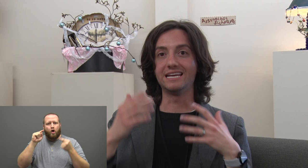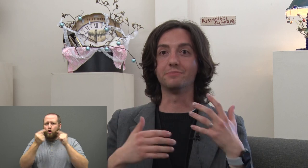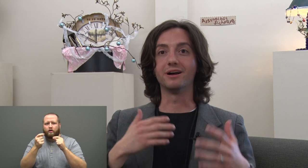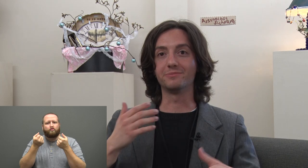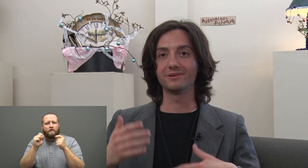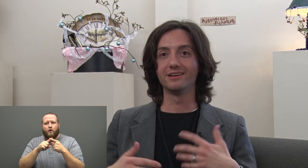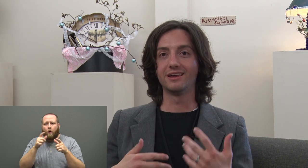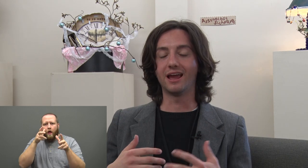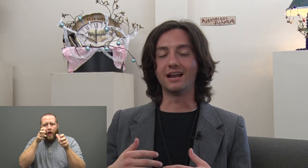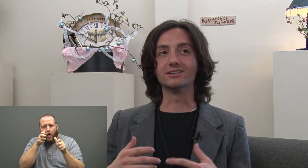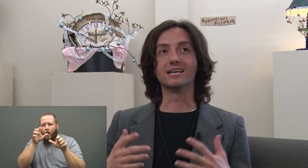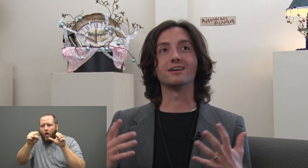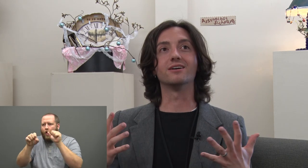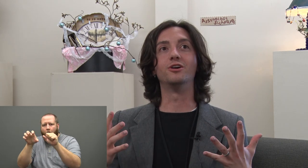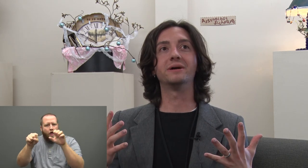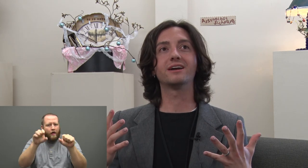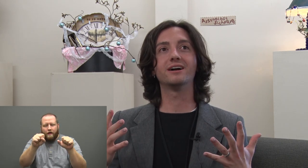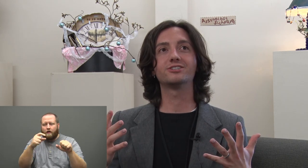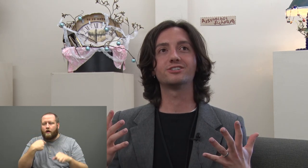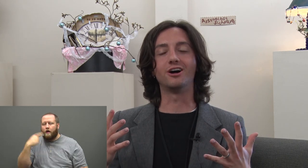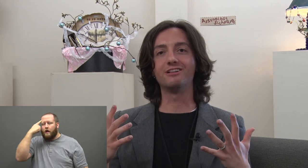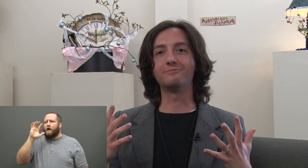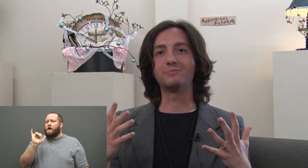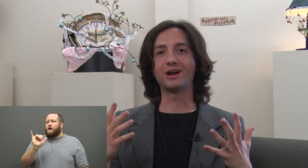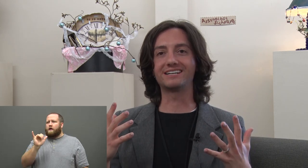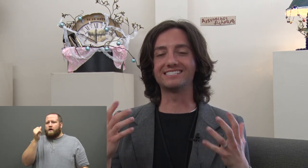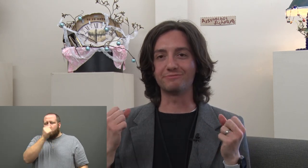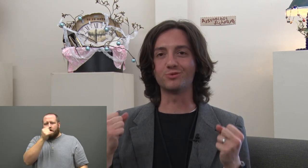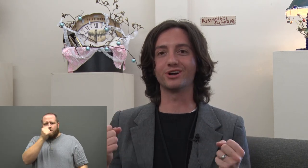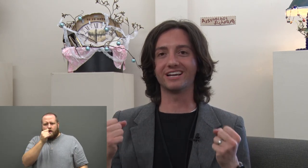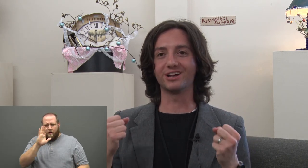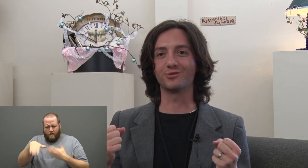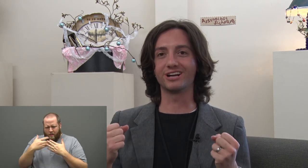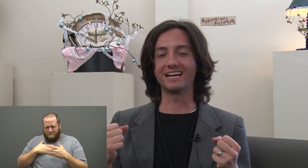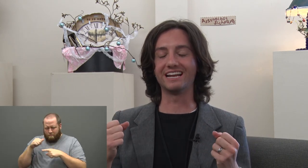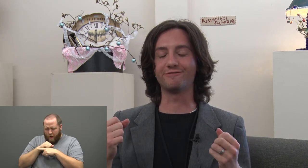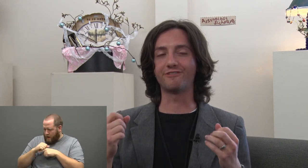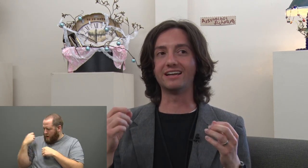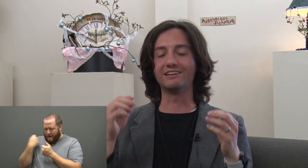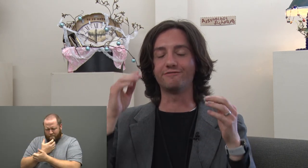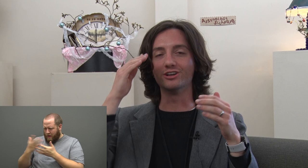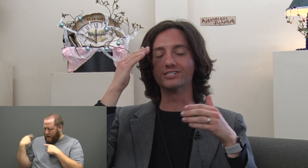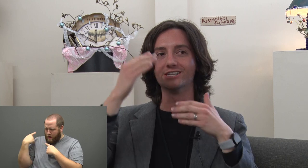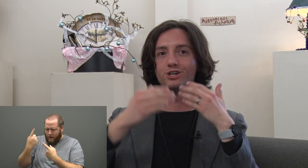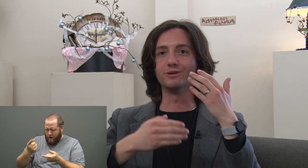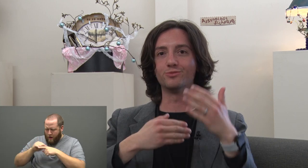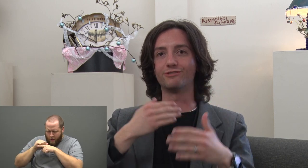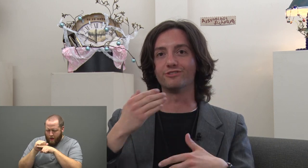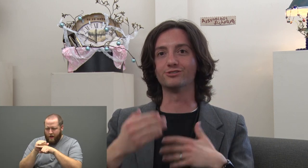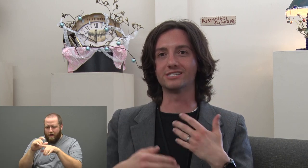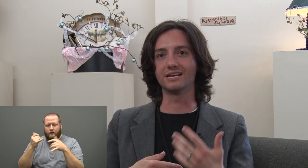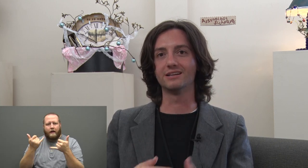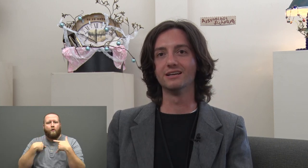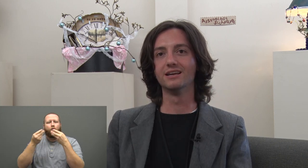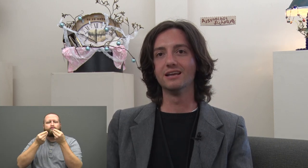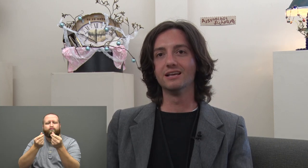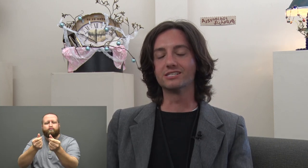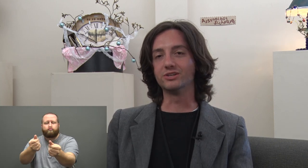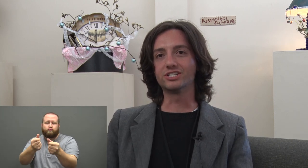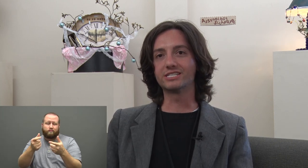keep up. And I was like, oh my gosh, all of my practice, I've been working and working, and it finally feels a little bit more flow state. So it just